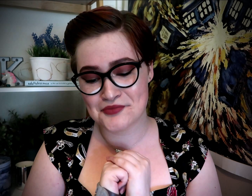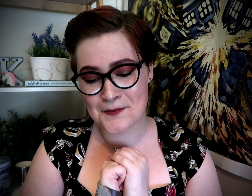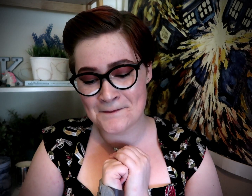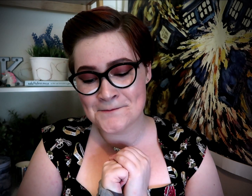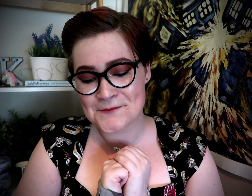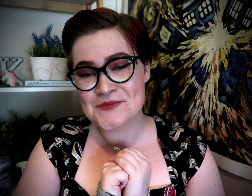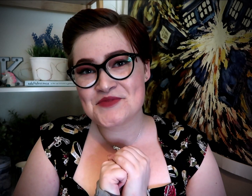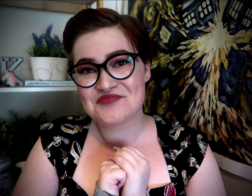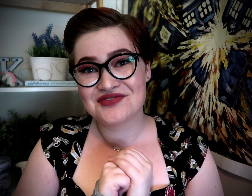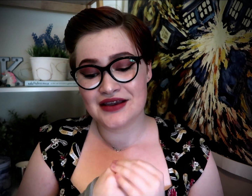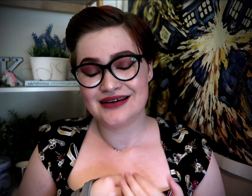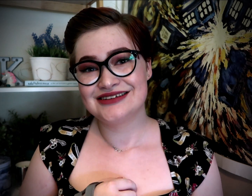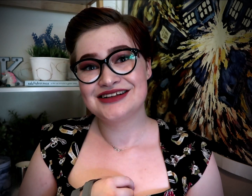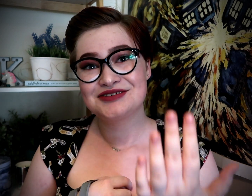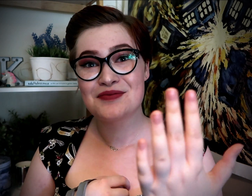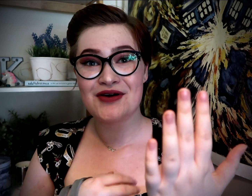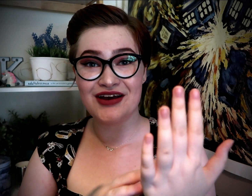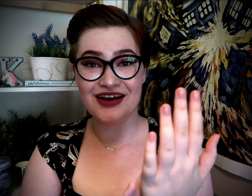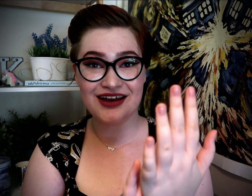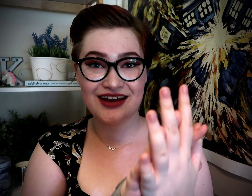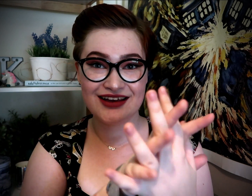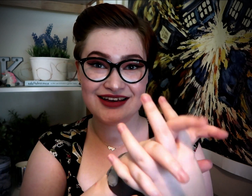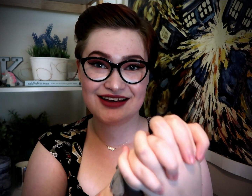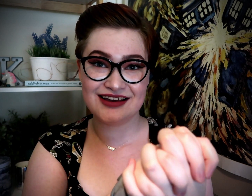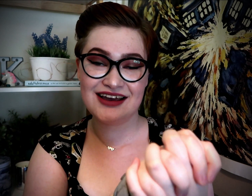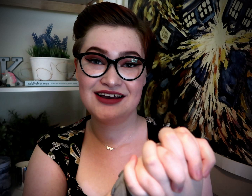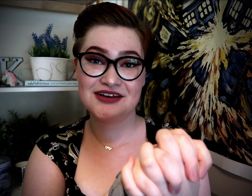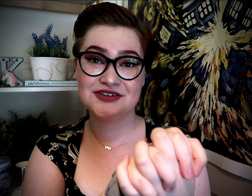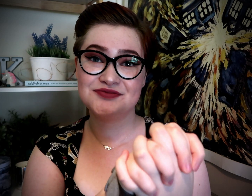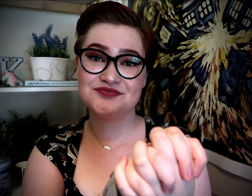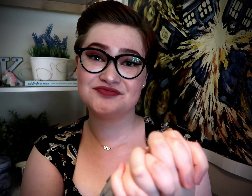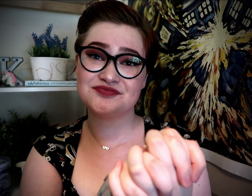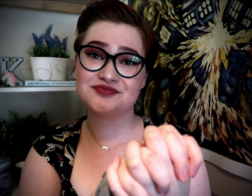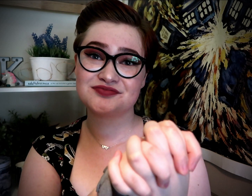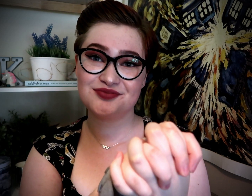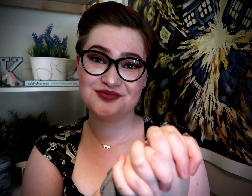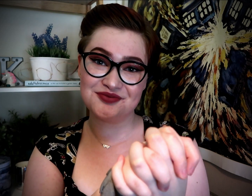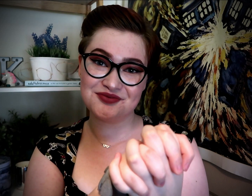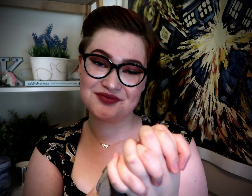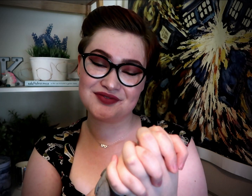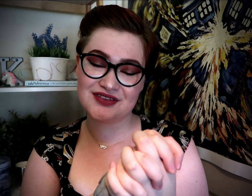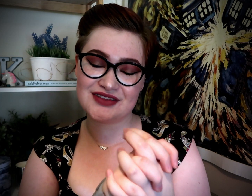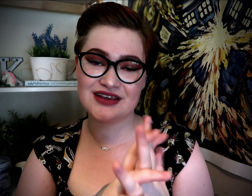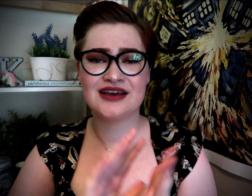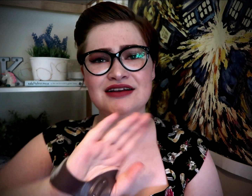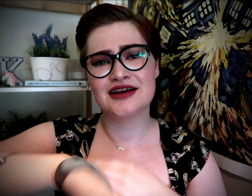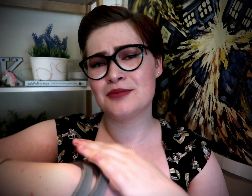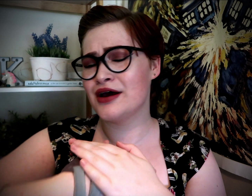Won't take my hand Take my